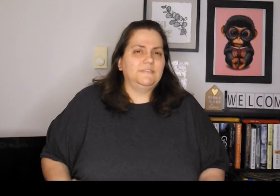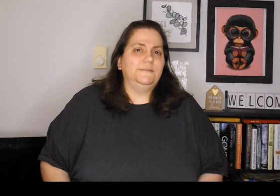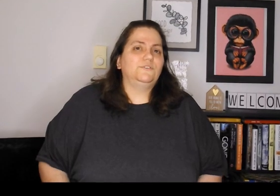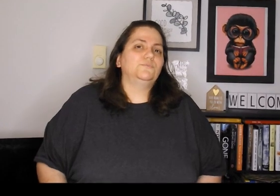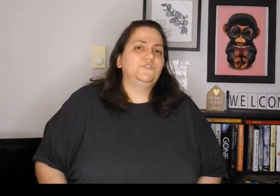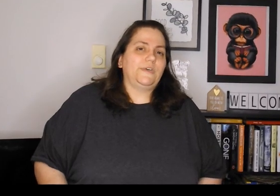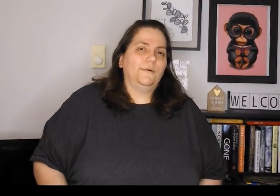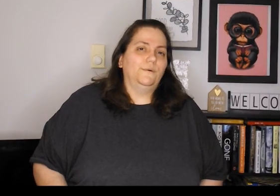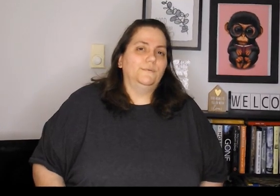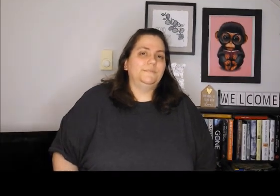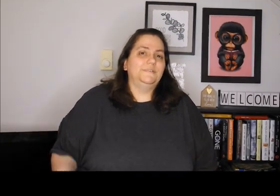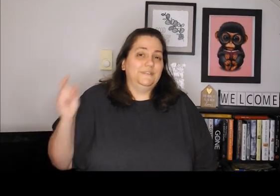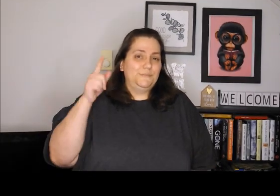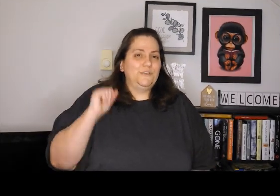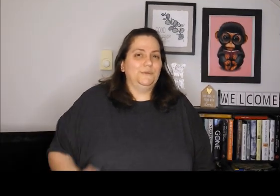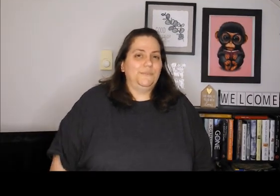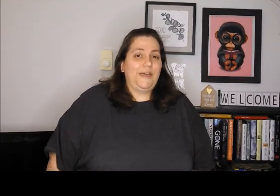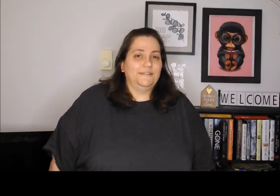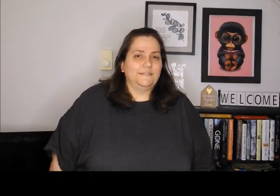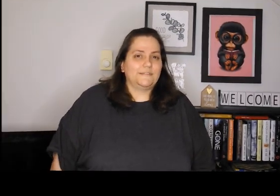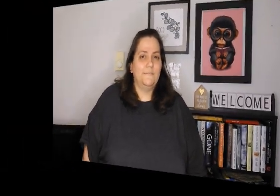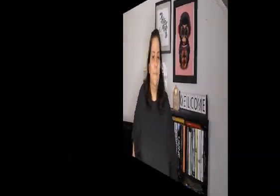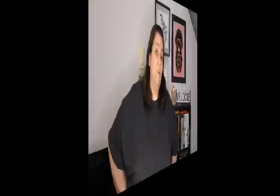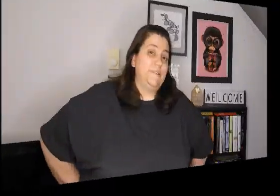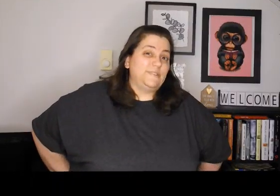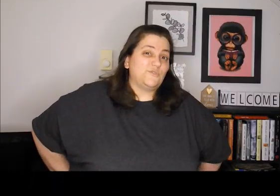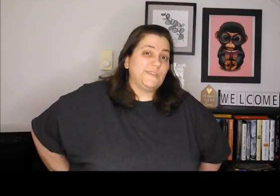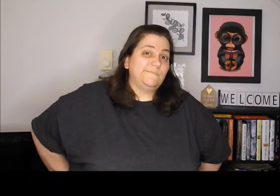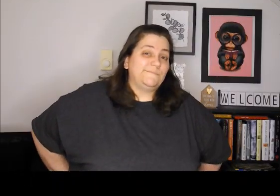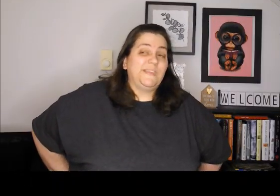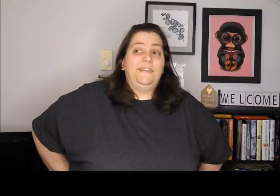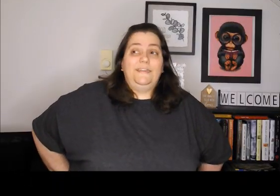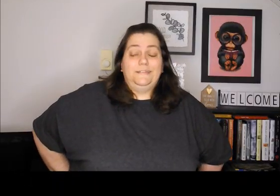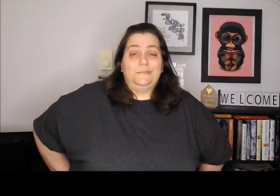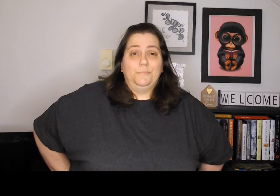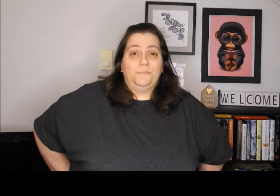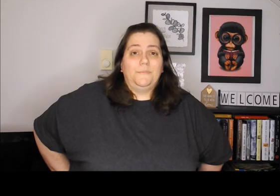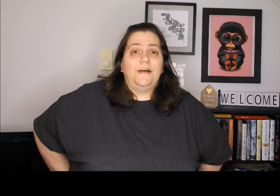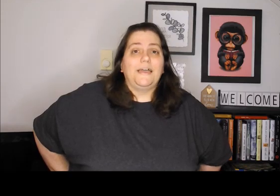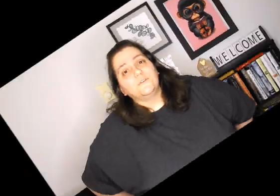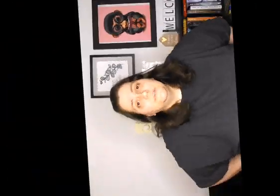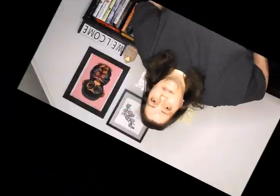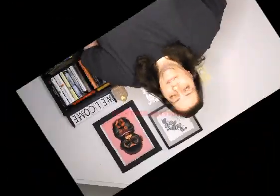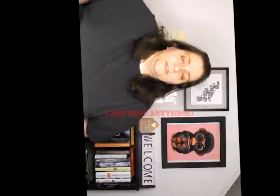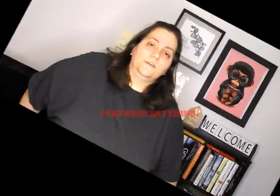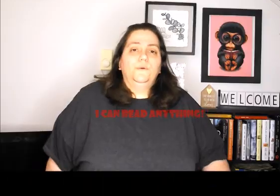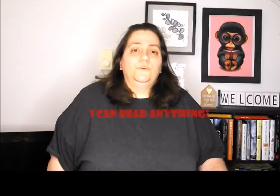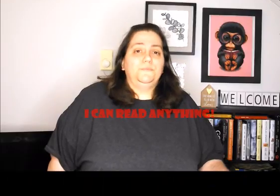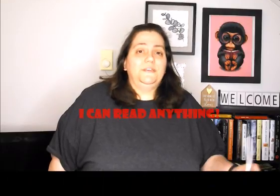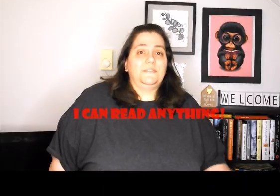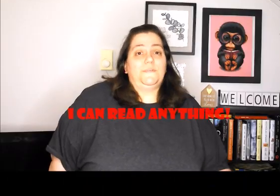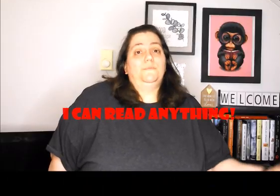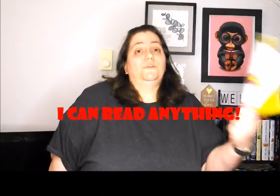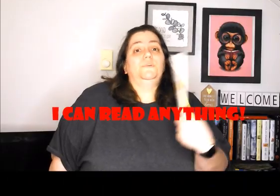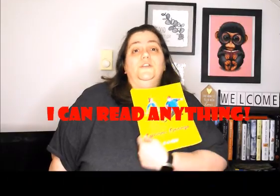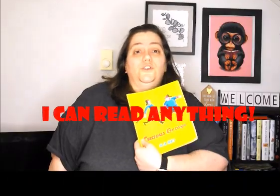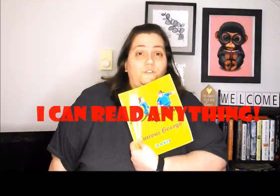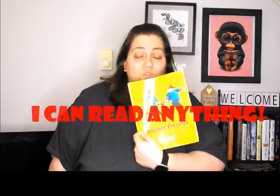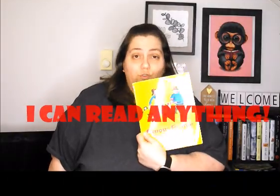sleeve to reach that goal. And let me tell you what that is. So what is the trick? It's simple. I can read anything, which means if I want to read a Curious George